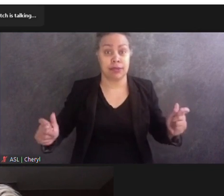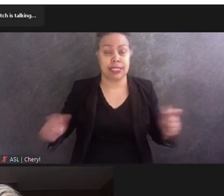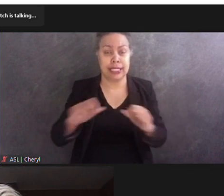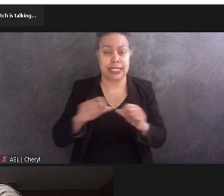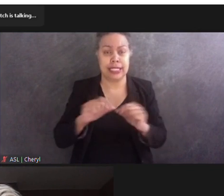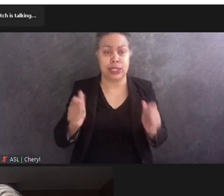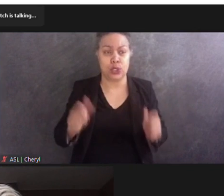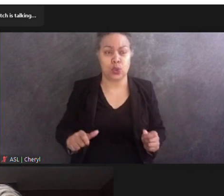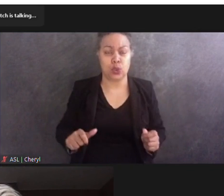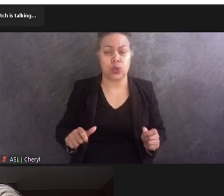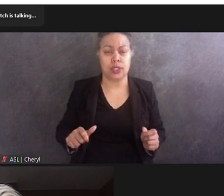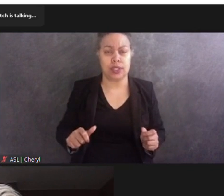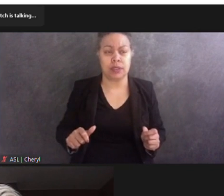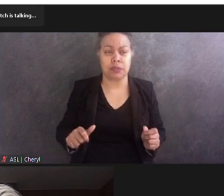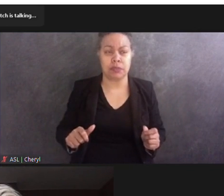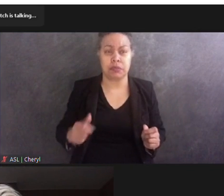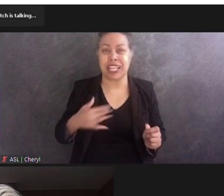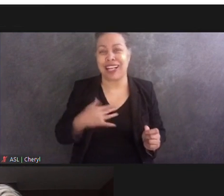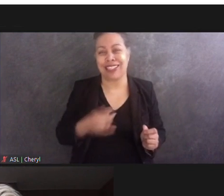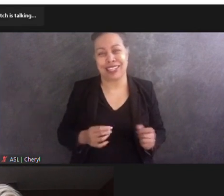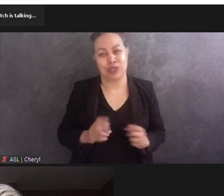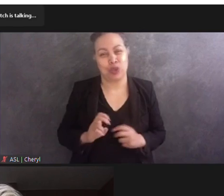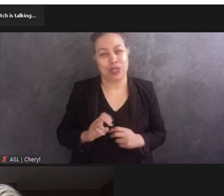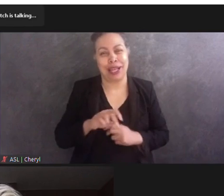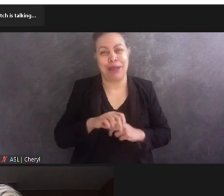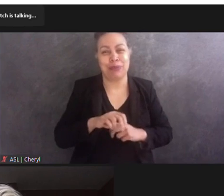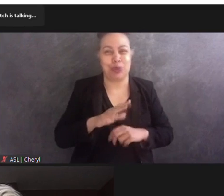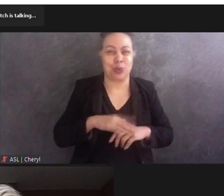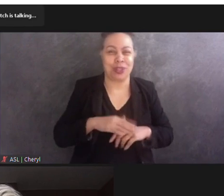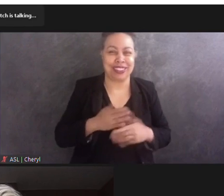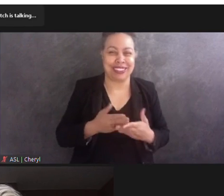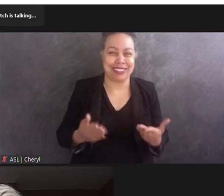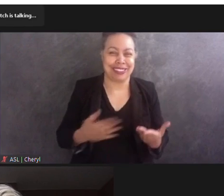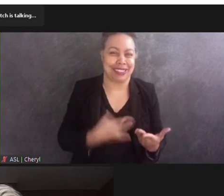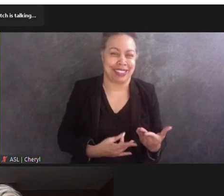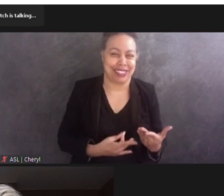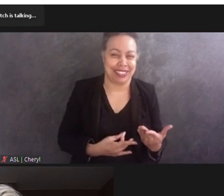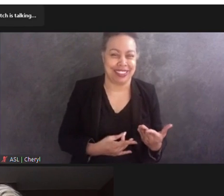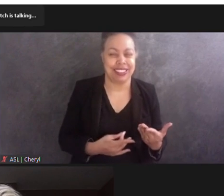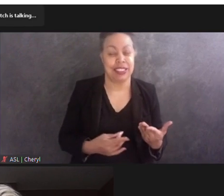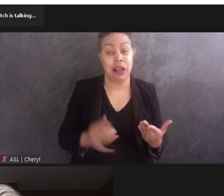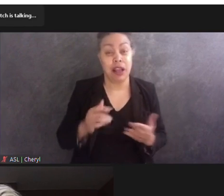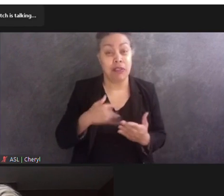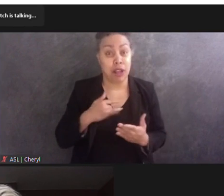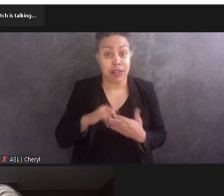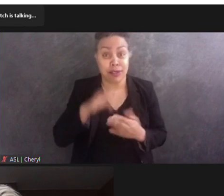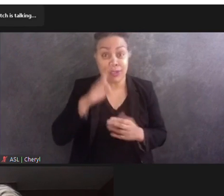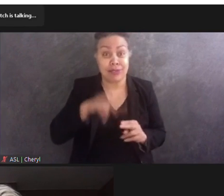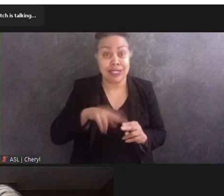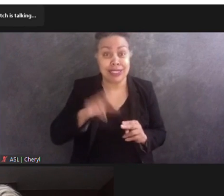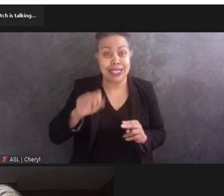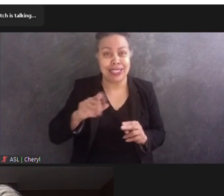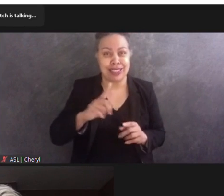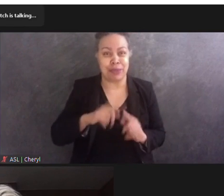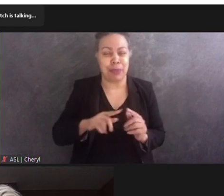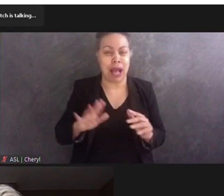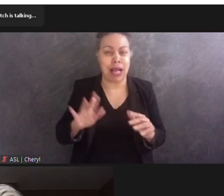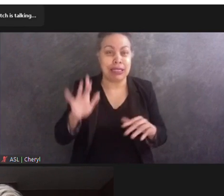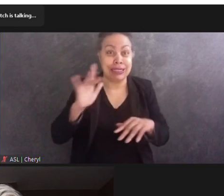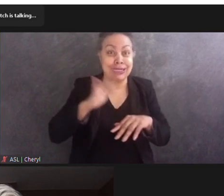I like to climb on things. It's, you know, I found it fun, but I never did get to reach up to the heads. So it